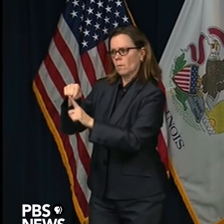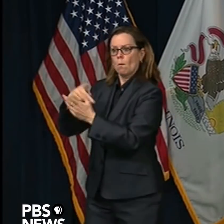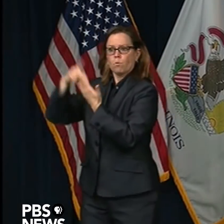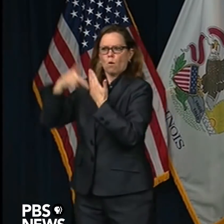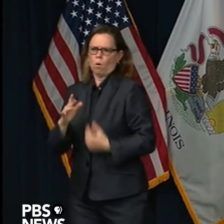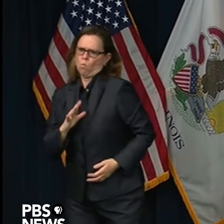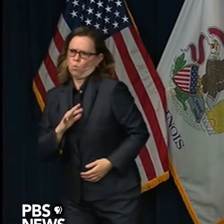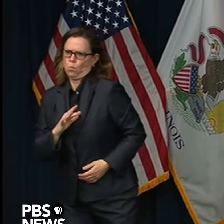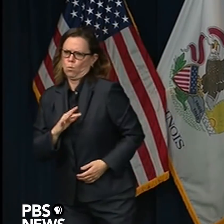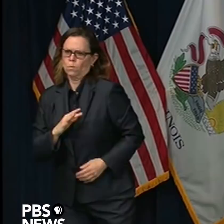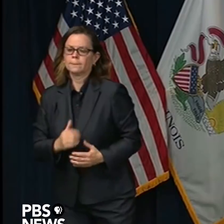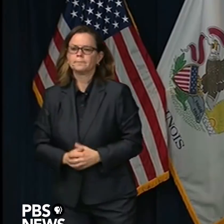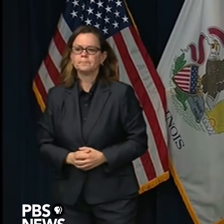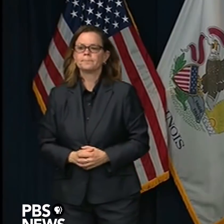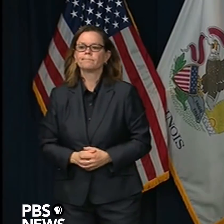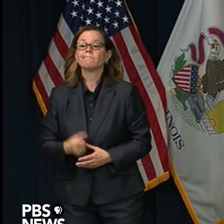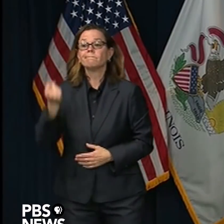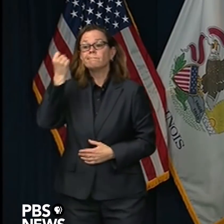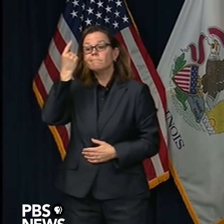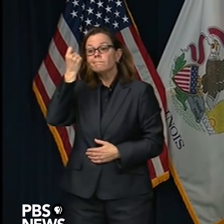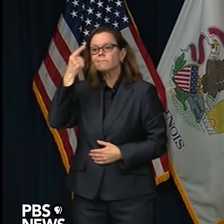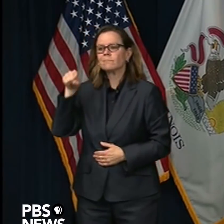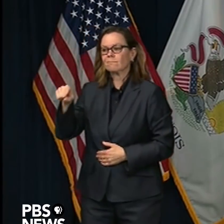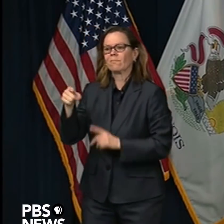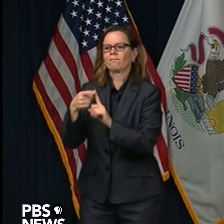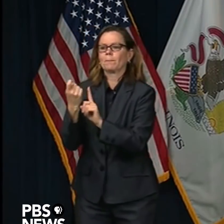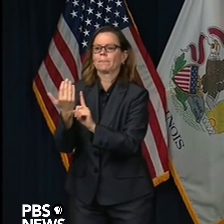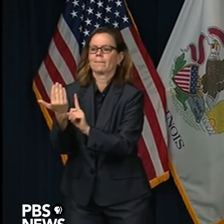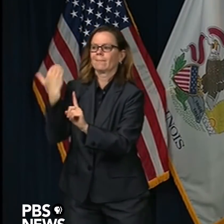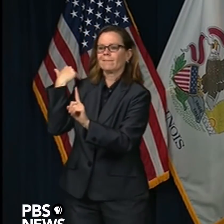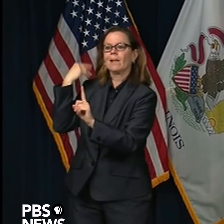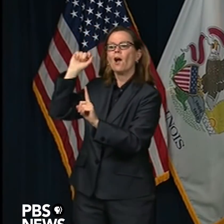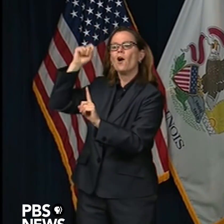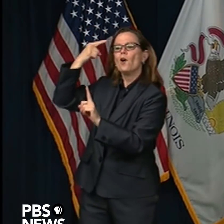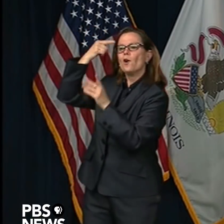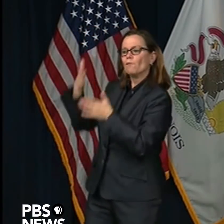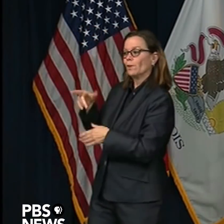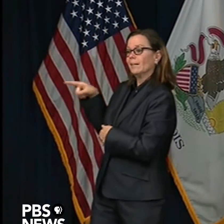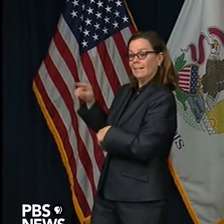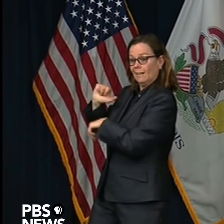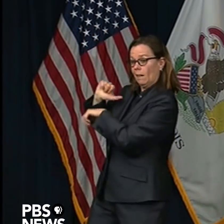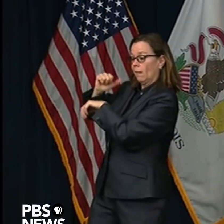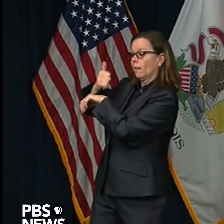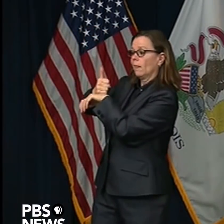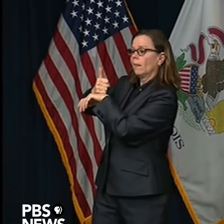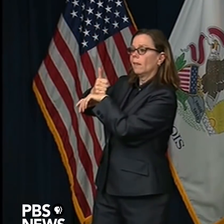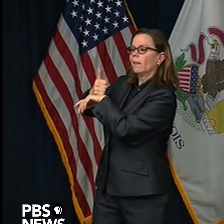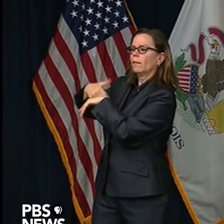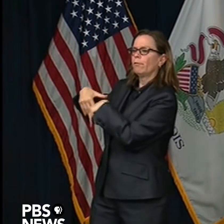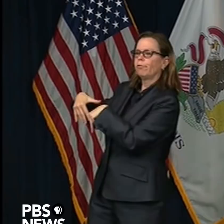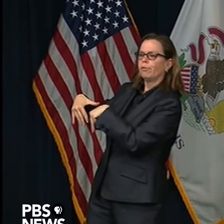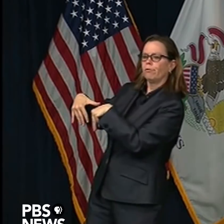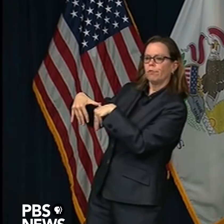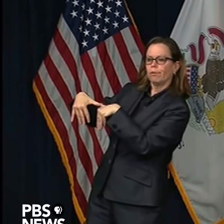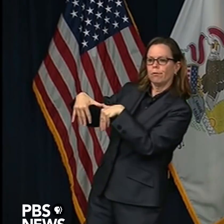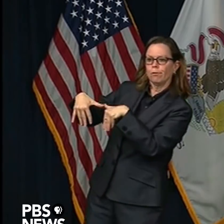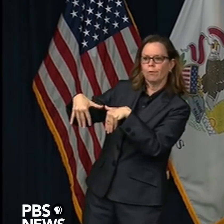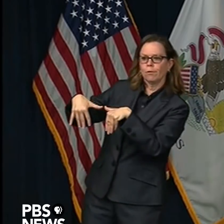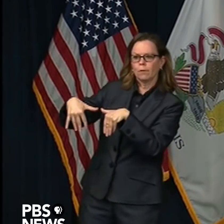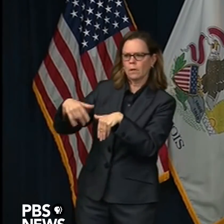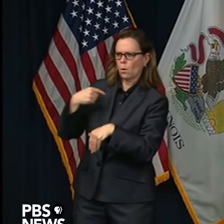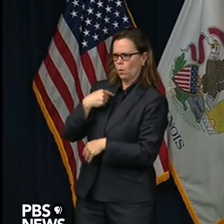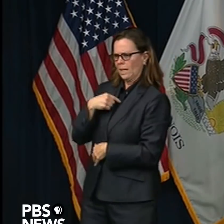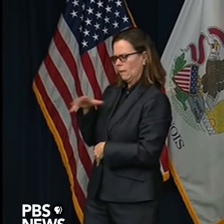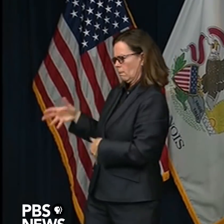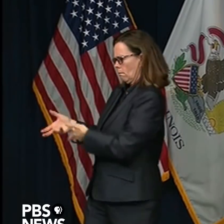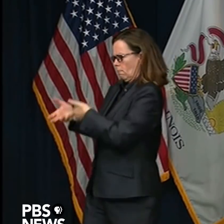under the previous governor, and he didn't act upon it. But we are looking at how we might open a program